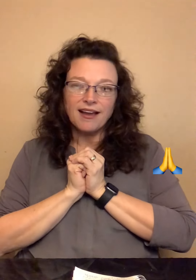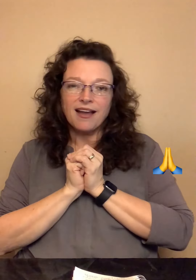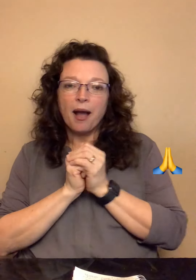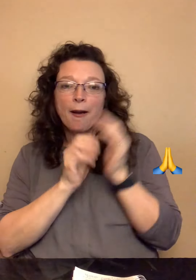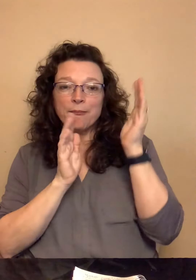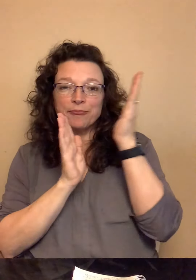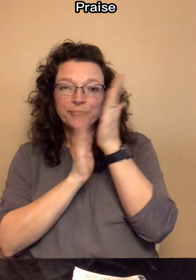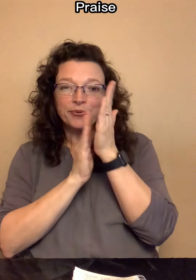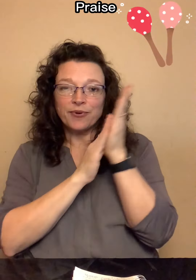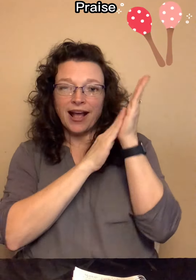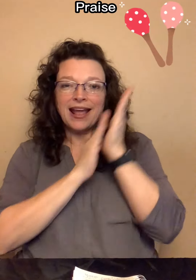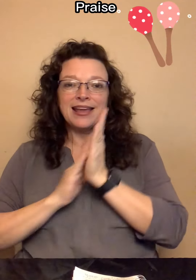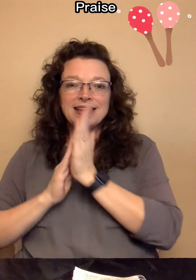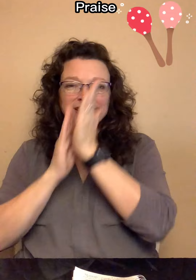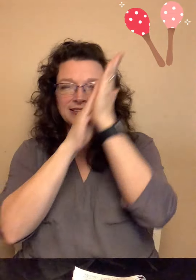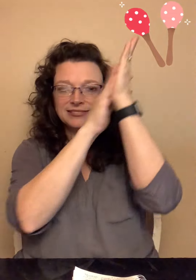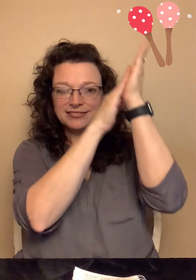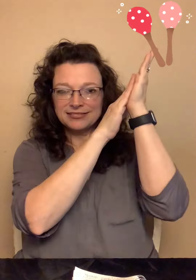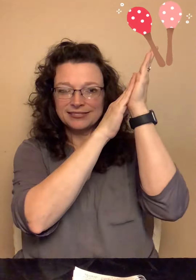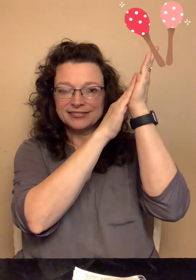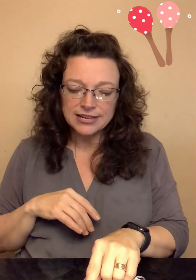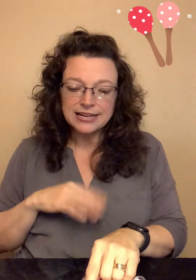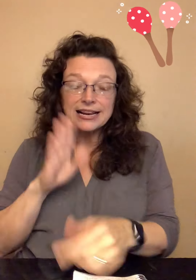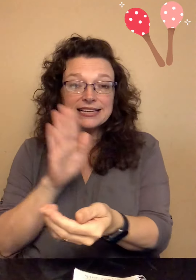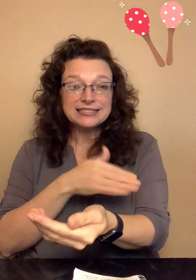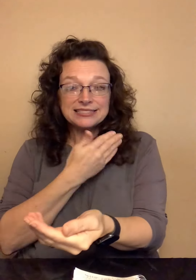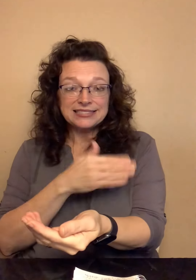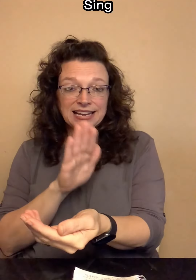Pray. Sing.